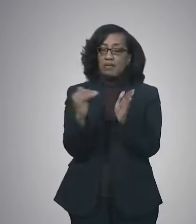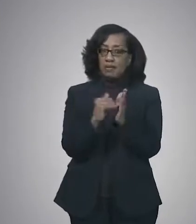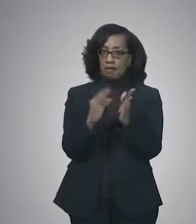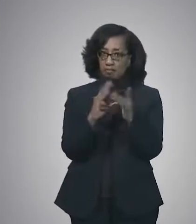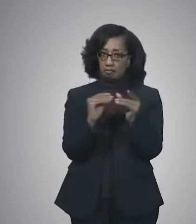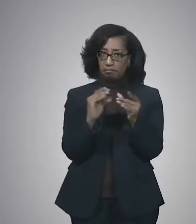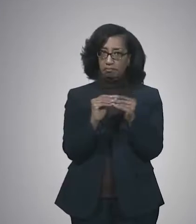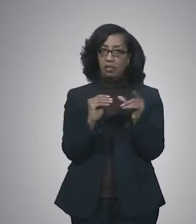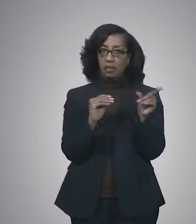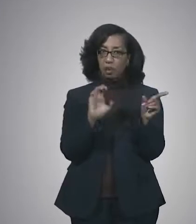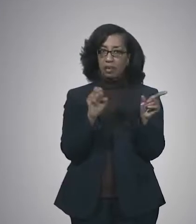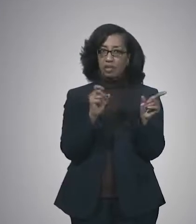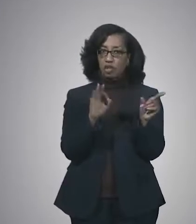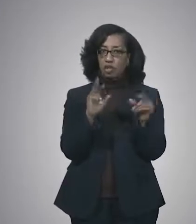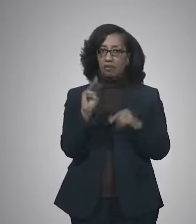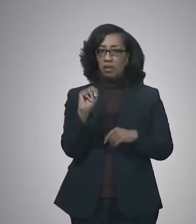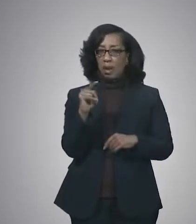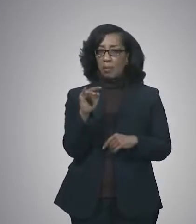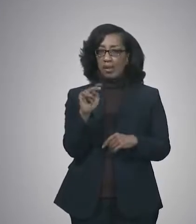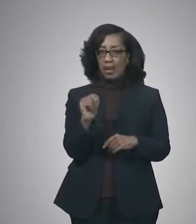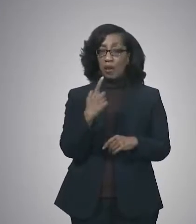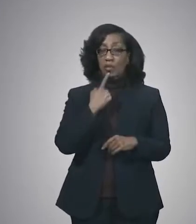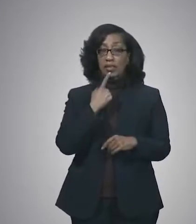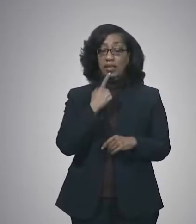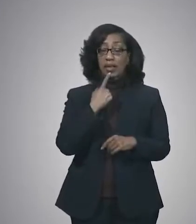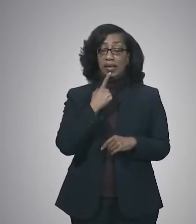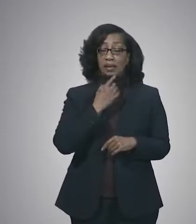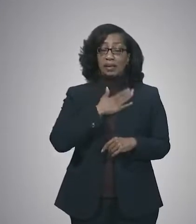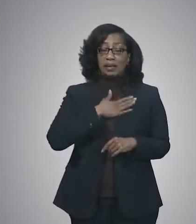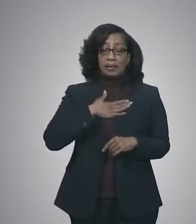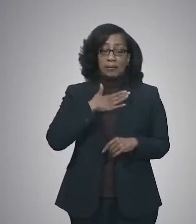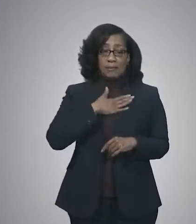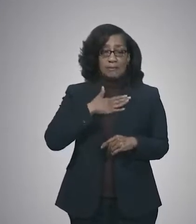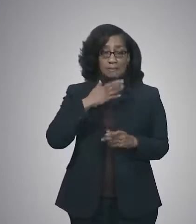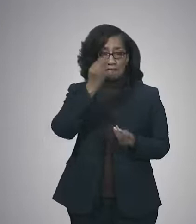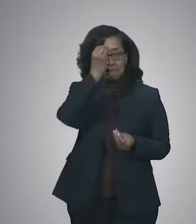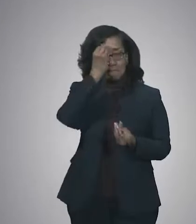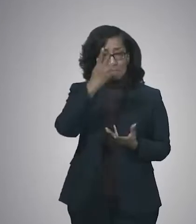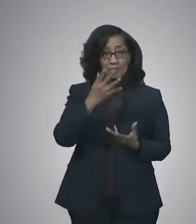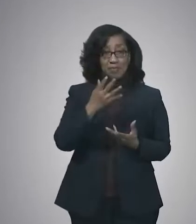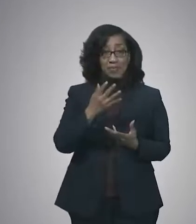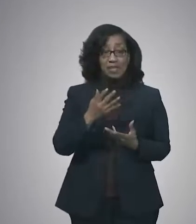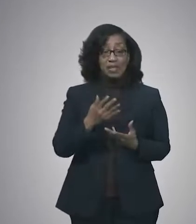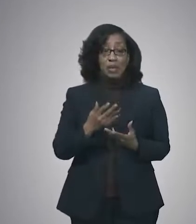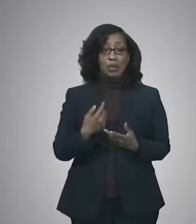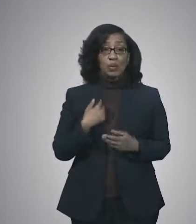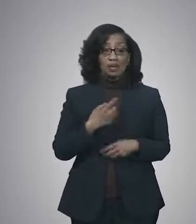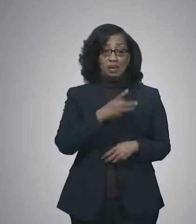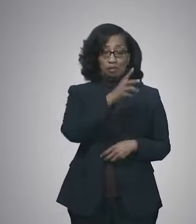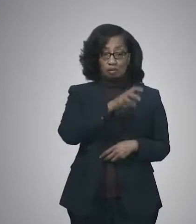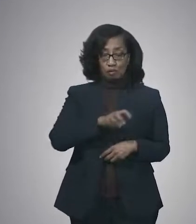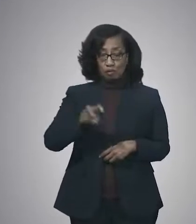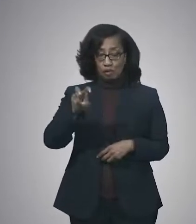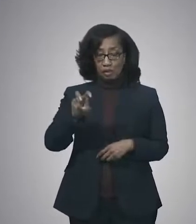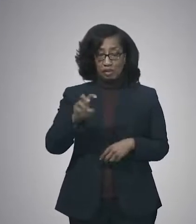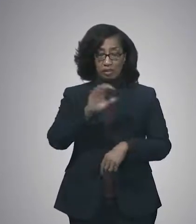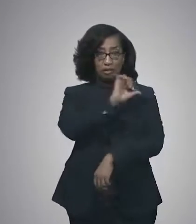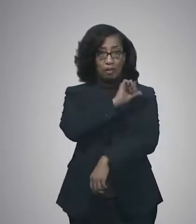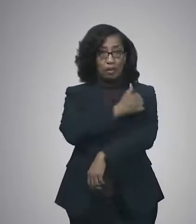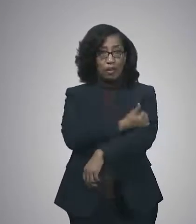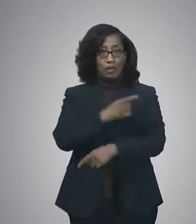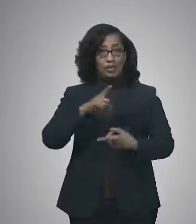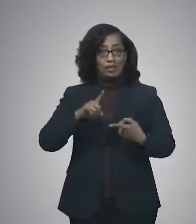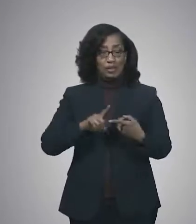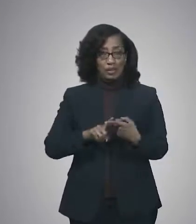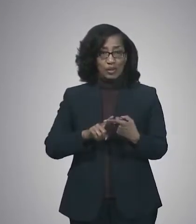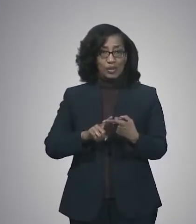McGowan said. Please note that this is what a seamless transition looks like. We are so appreciative of